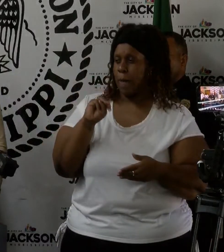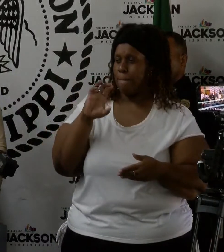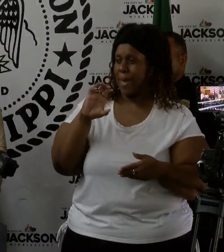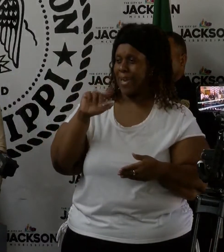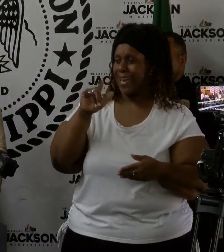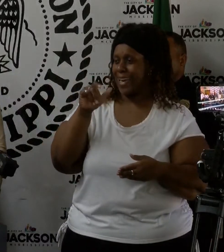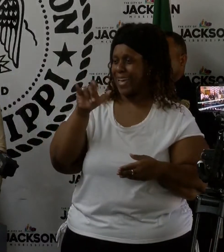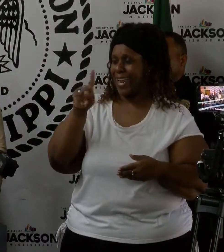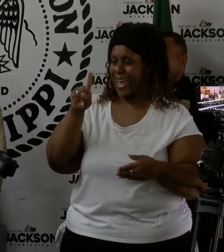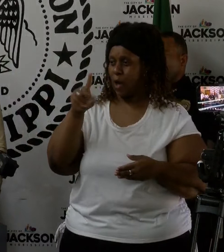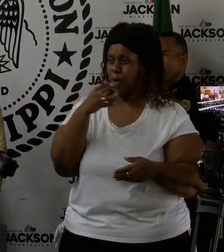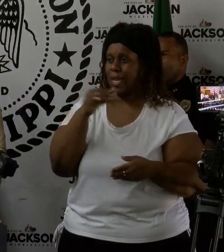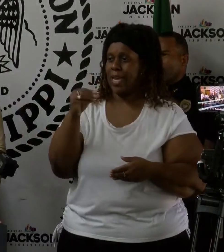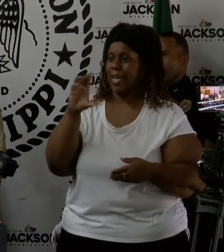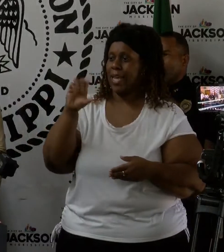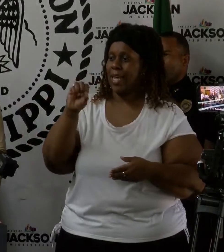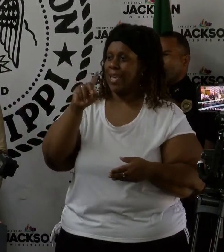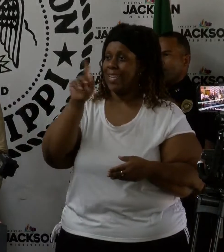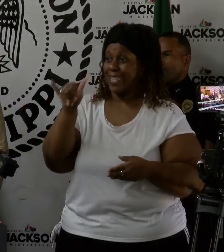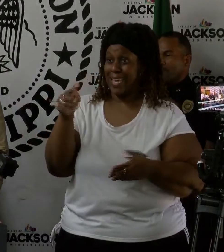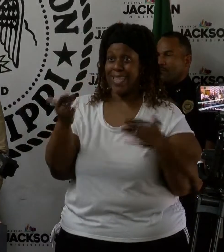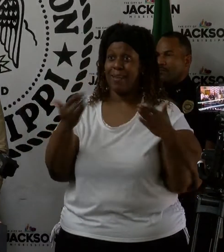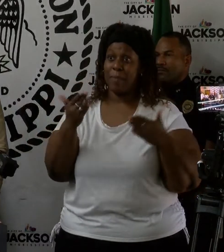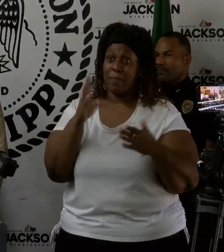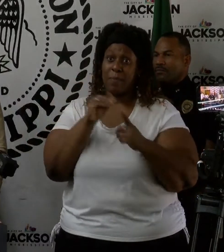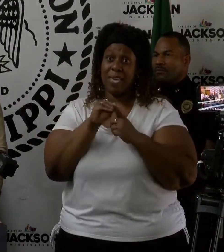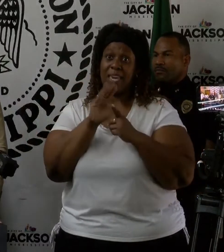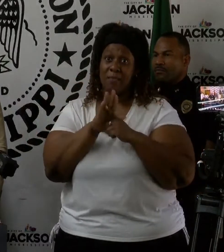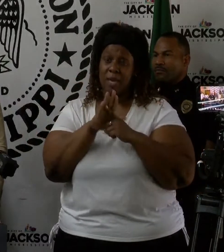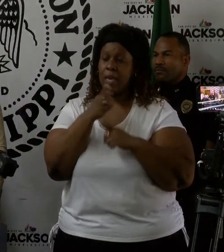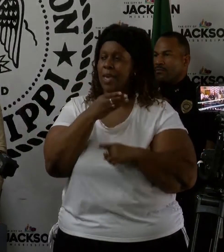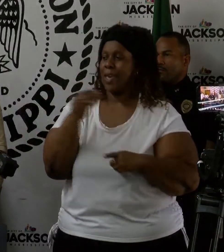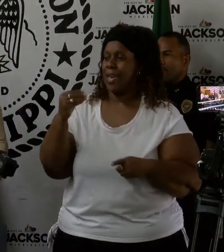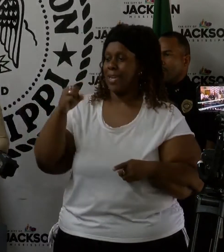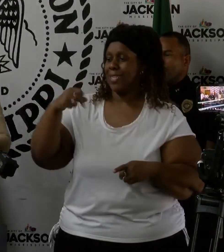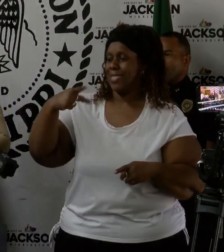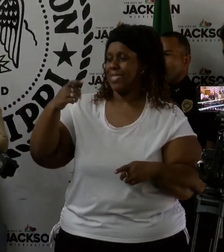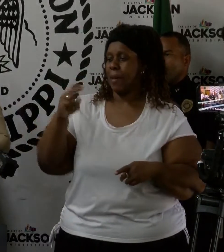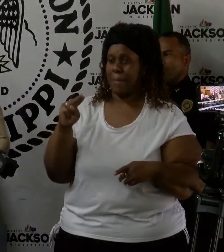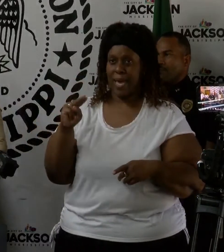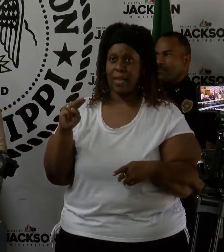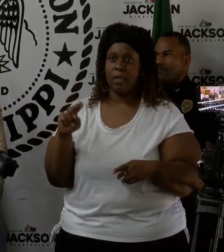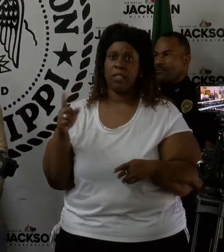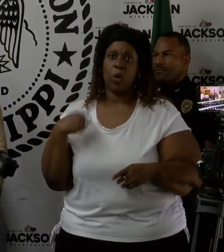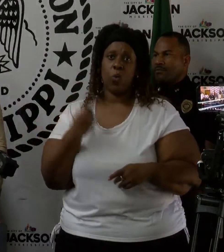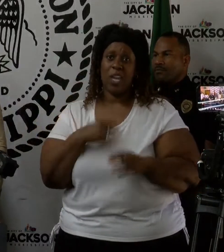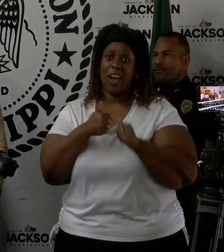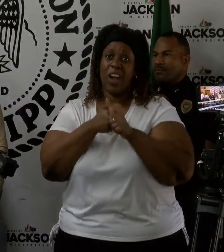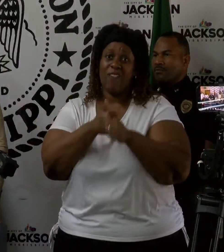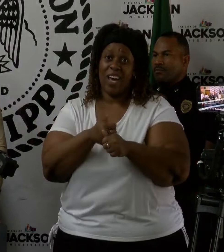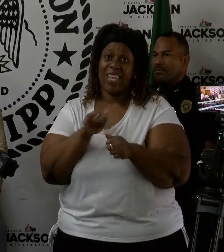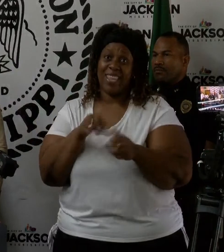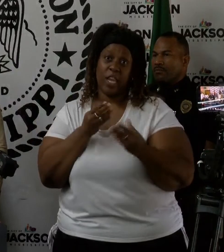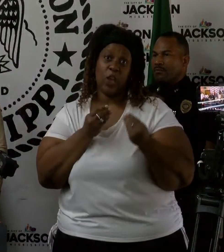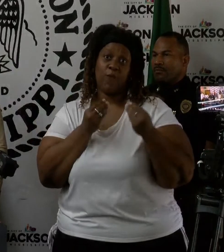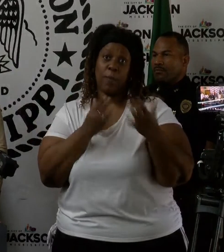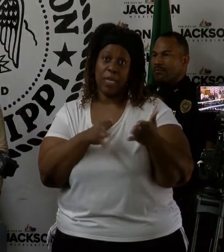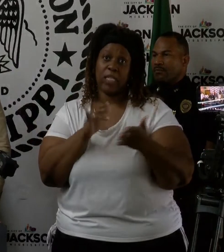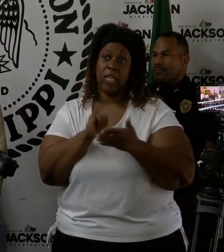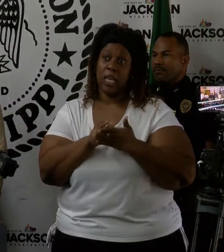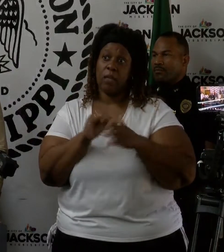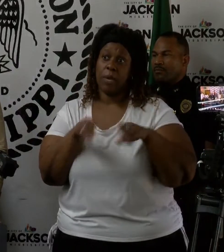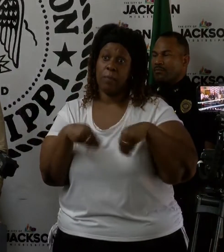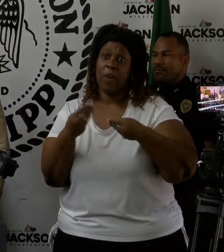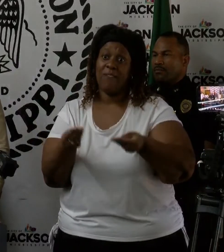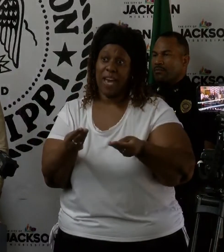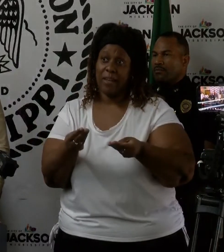and Casey could potentially be impacted. And so they are following the information that is being provided